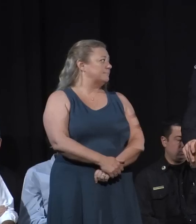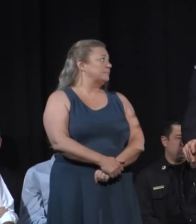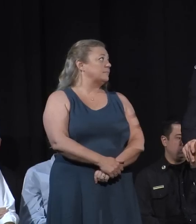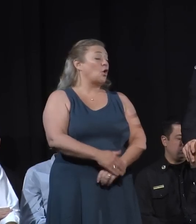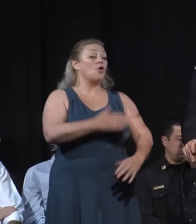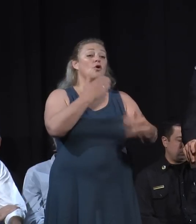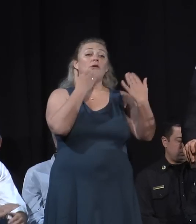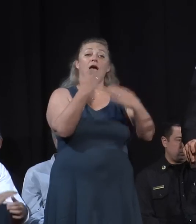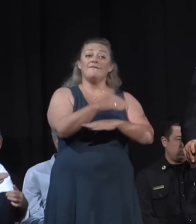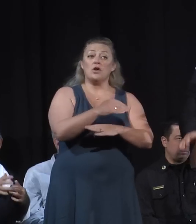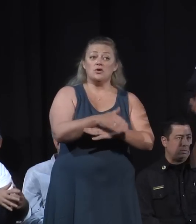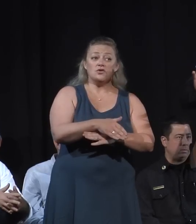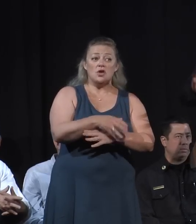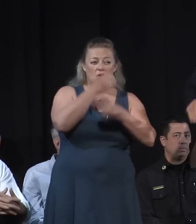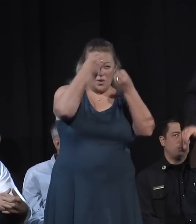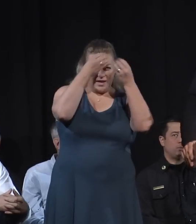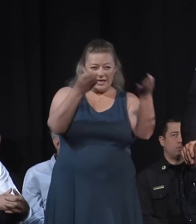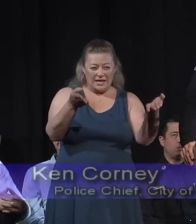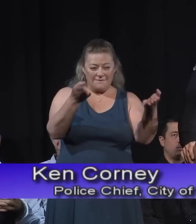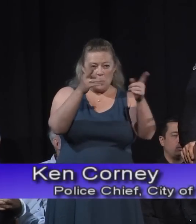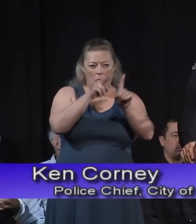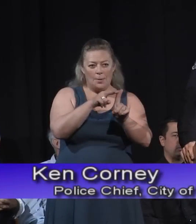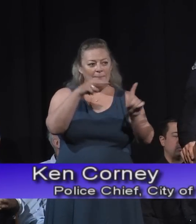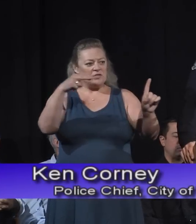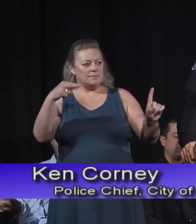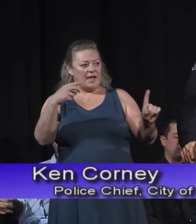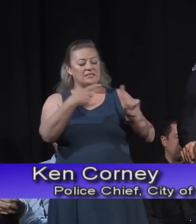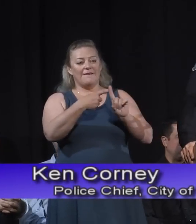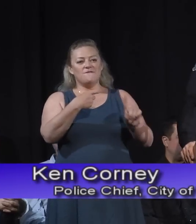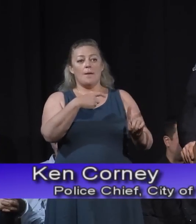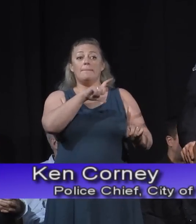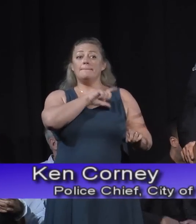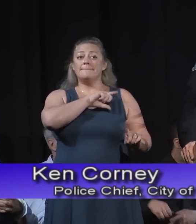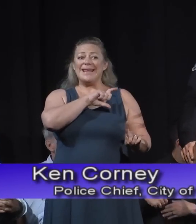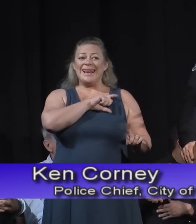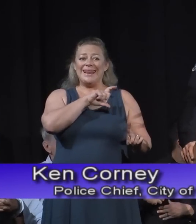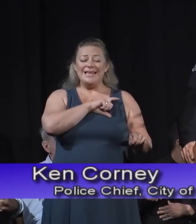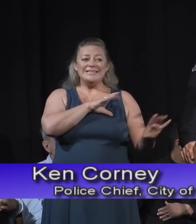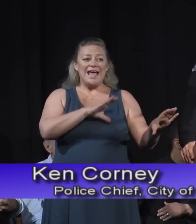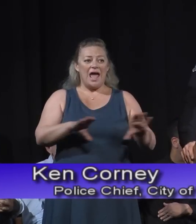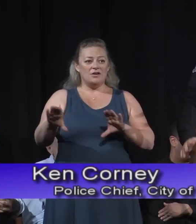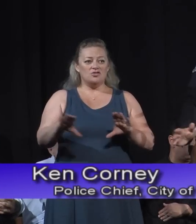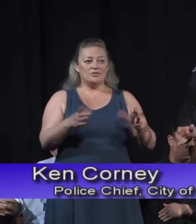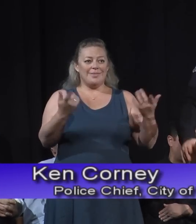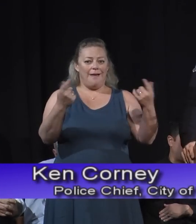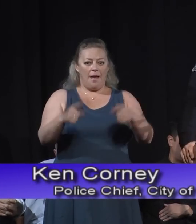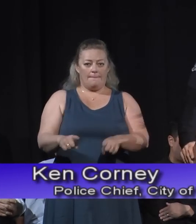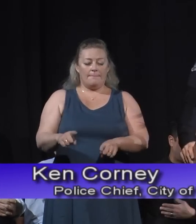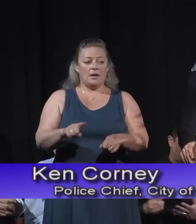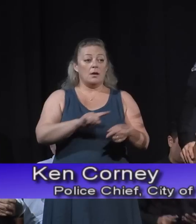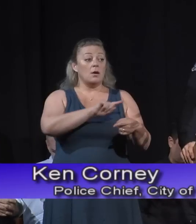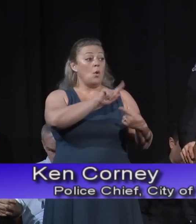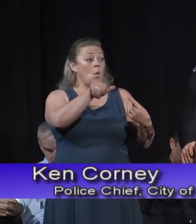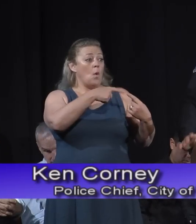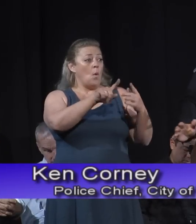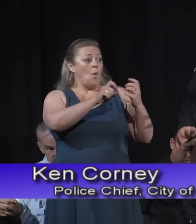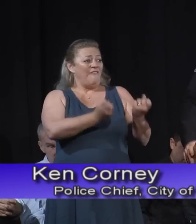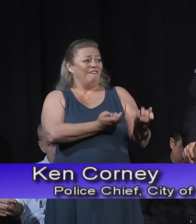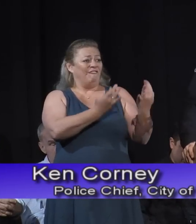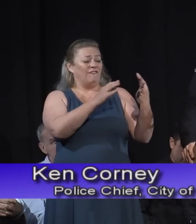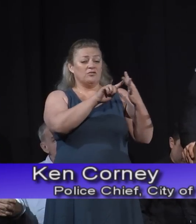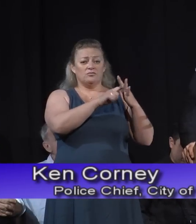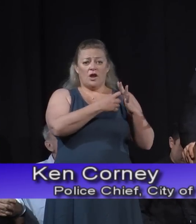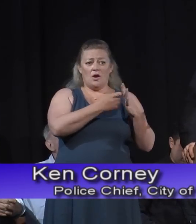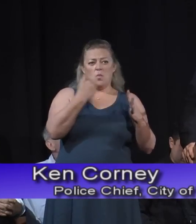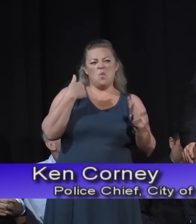Good afternoon. I want to give you a little perspective from the policing actions that took place. When this fire began to break out, we had a little more